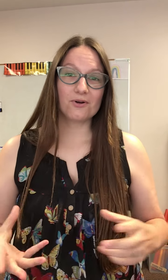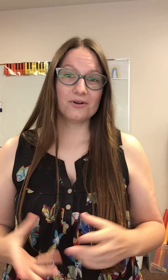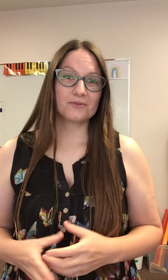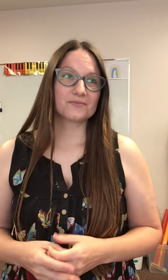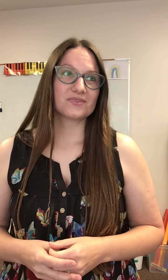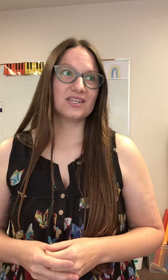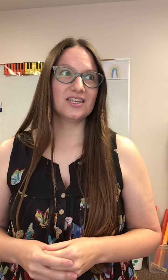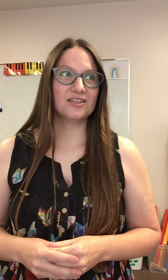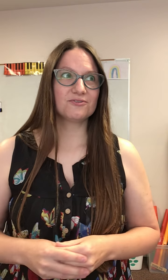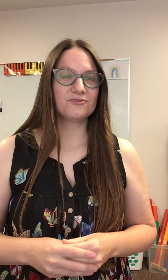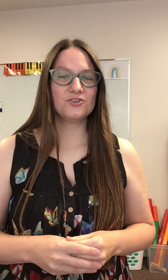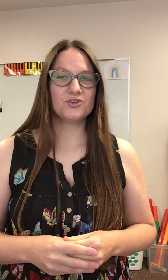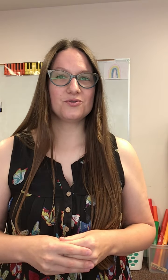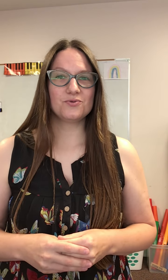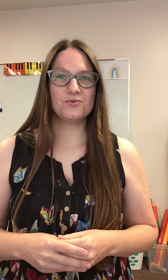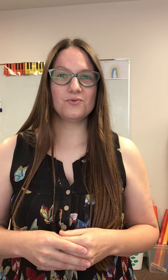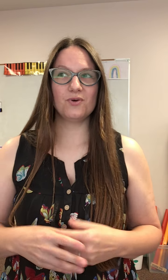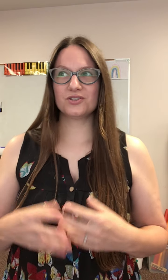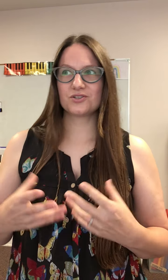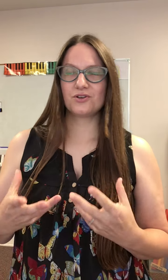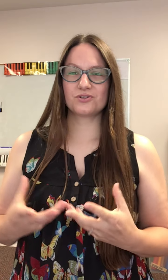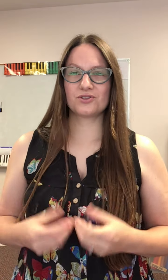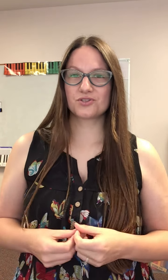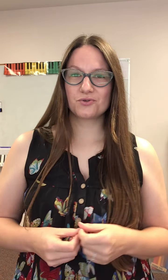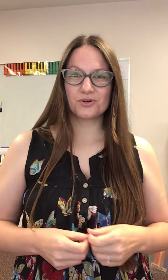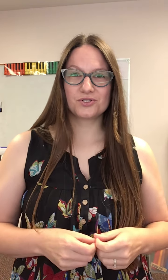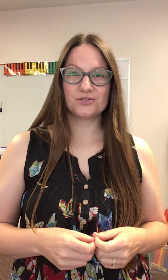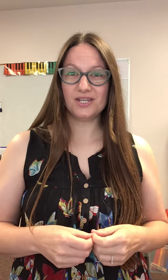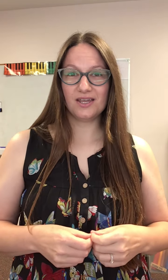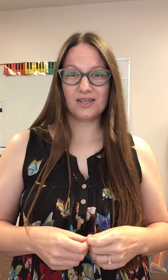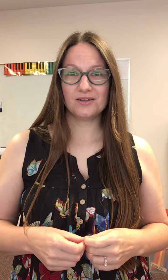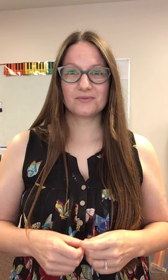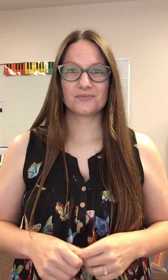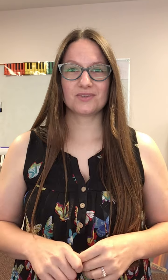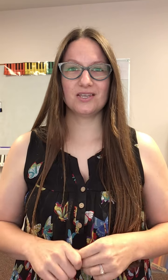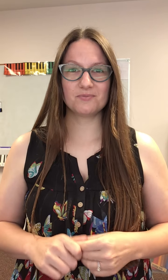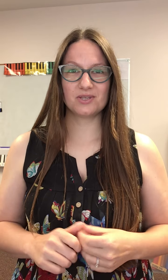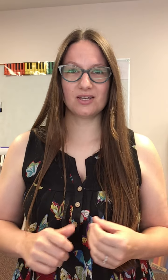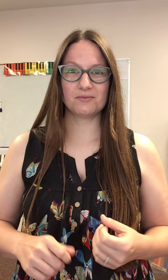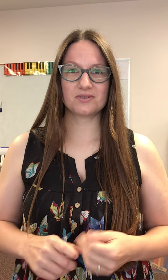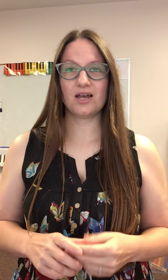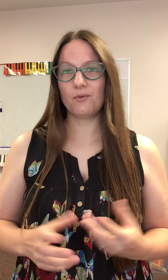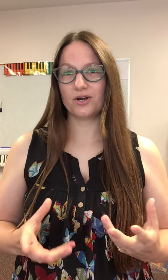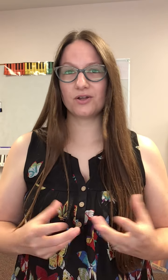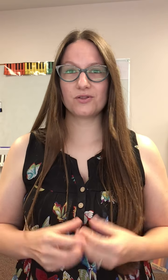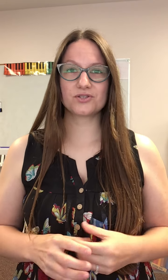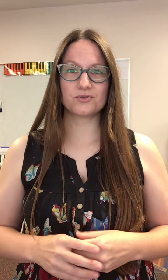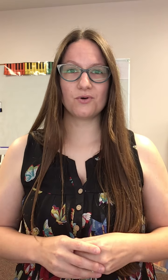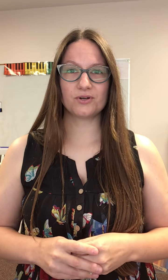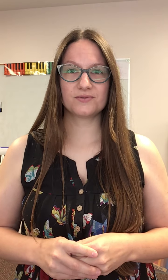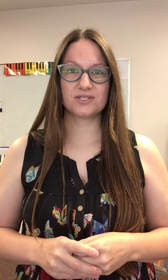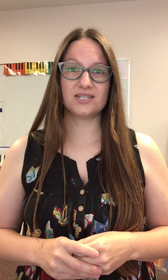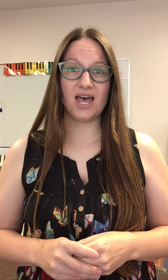or if you want to go to the store today it becomes I want to go to the store today